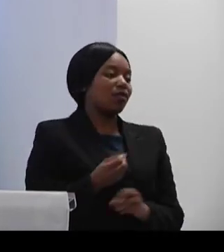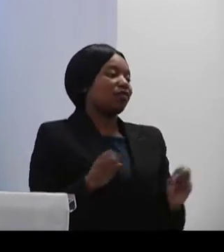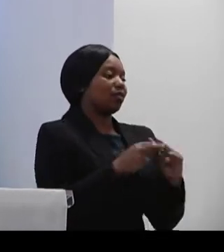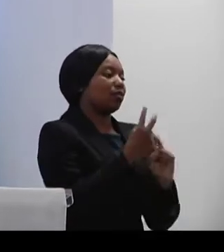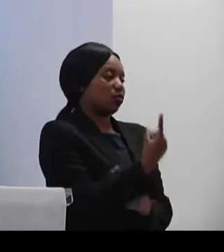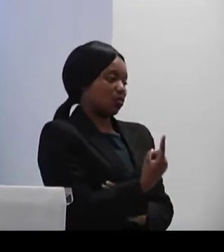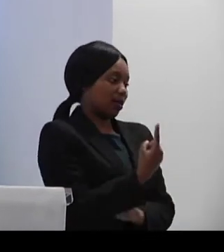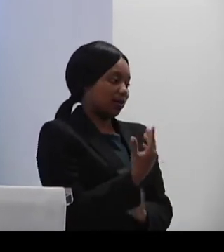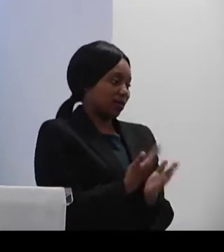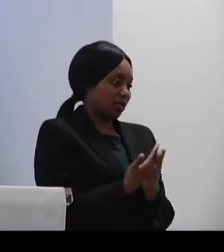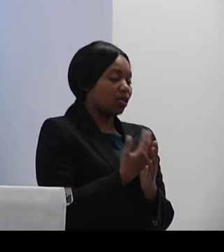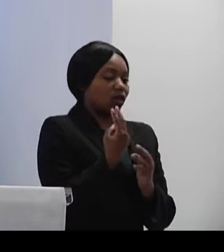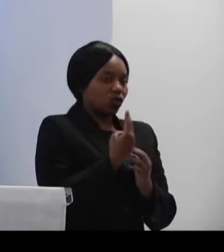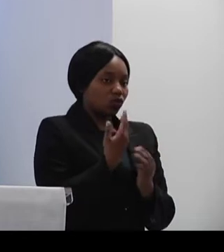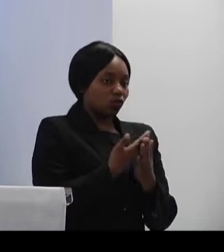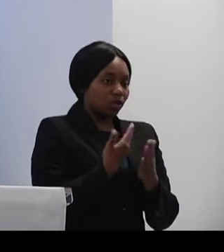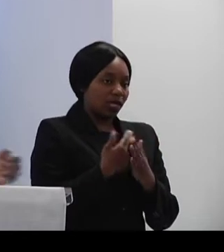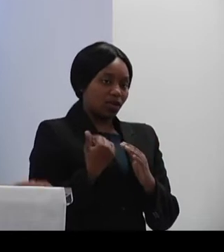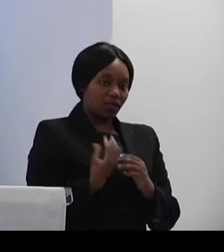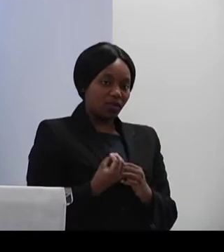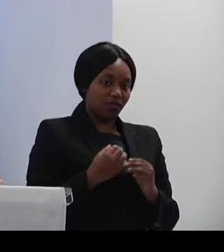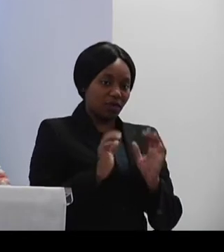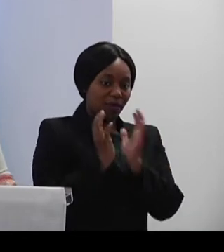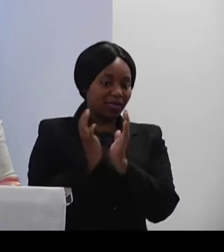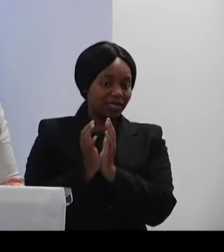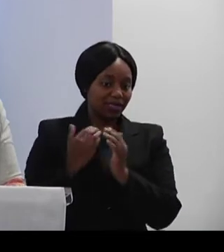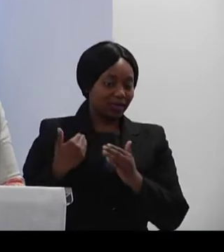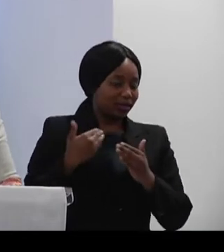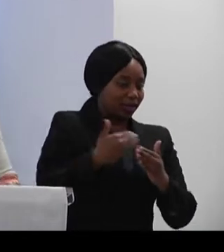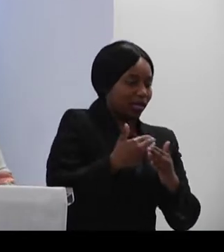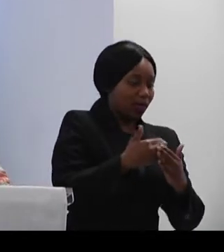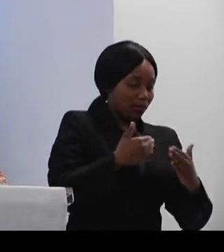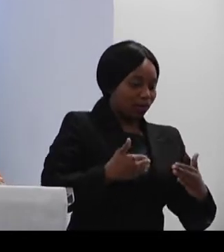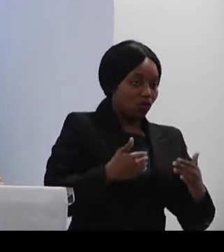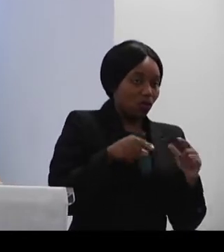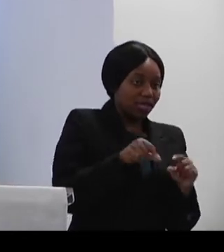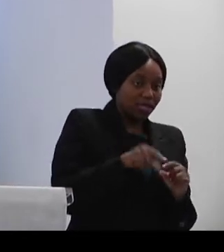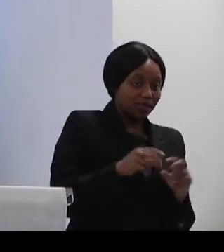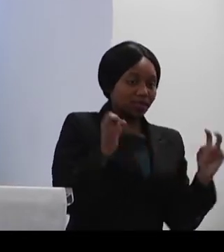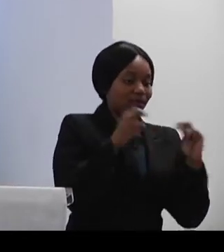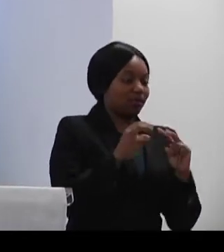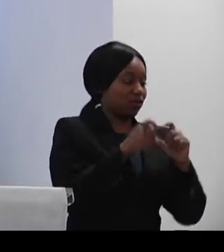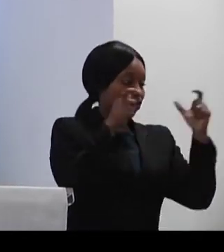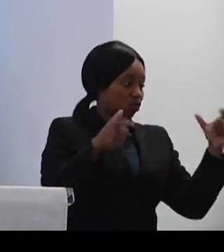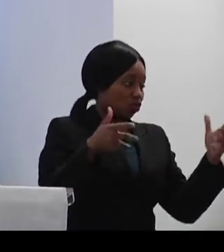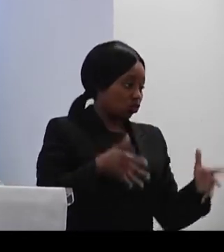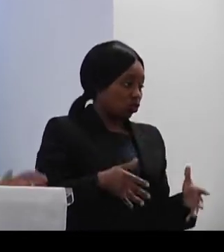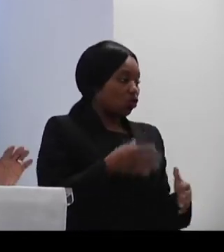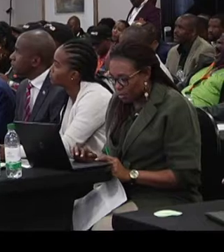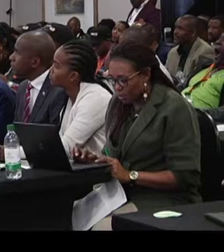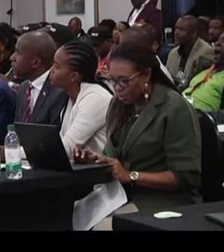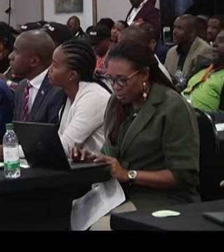let's also have a build-up towards what is happening here today. And we have had different interactions with the different entities